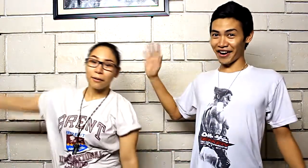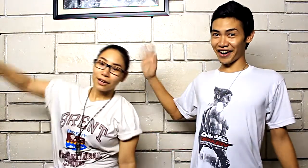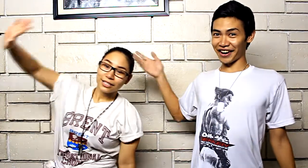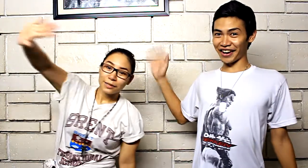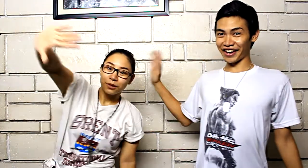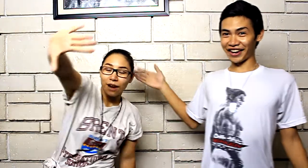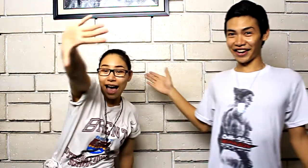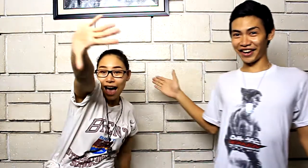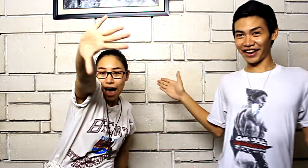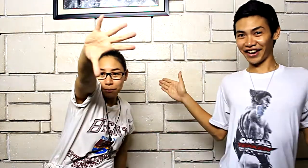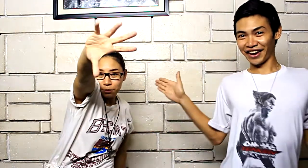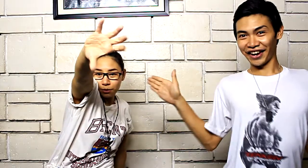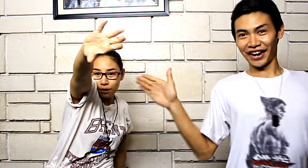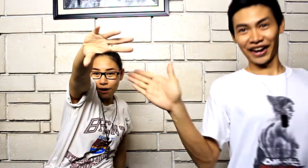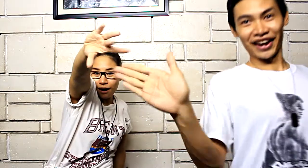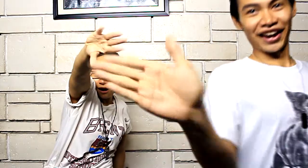subscribe bye-bye